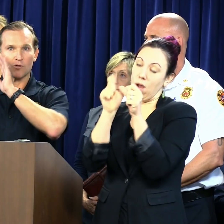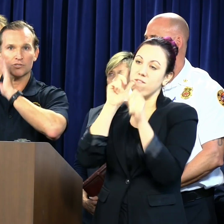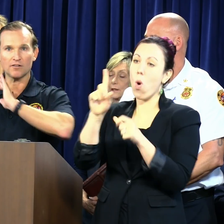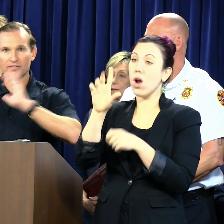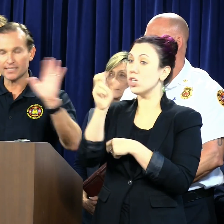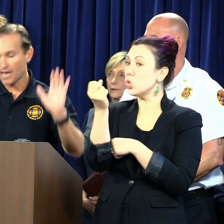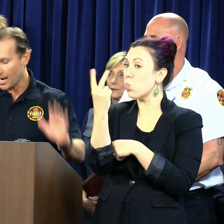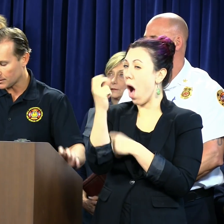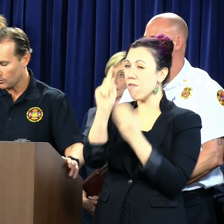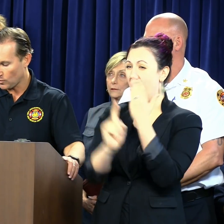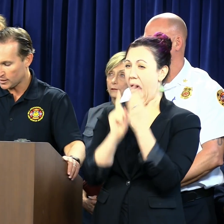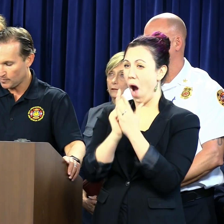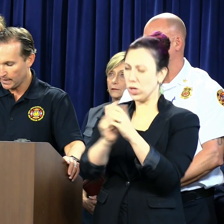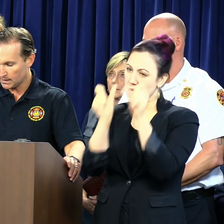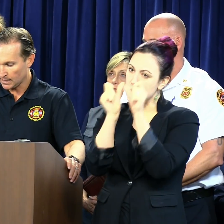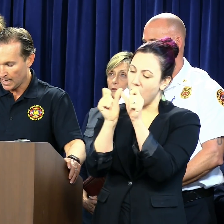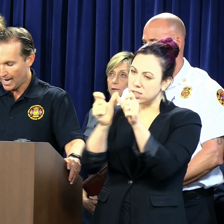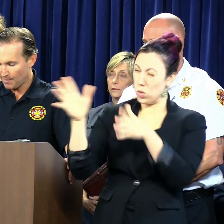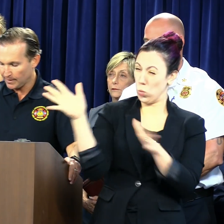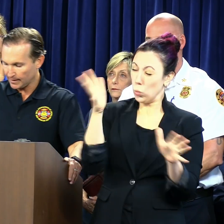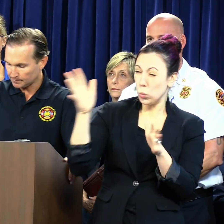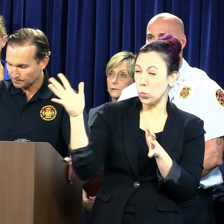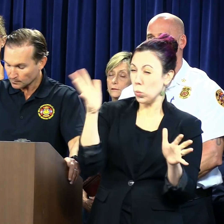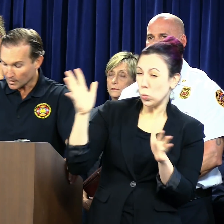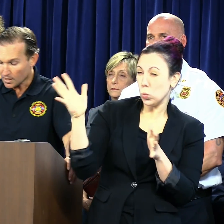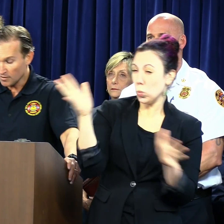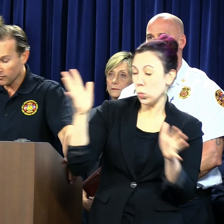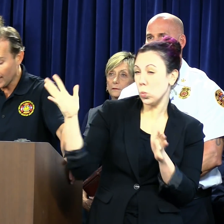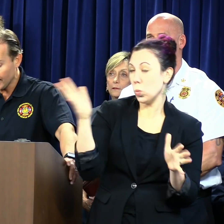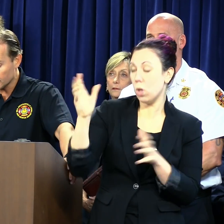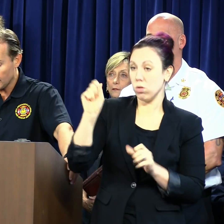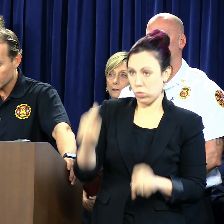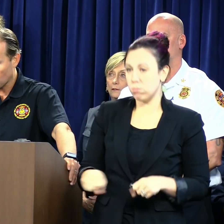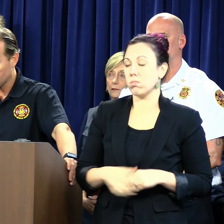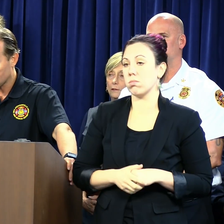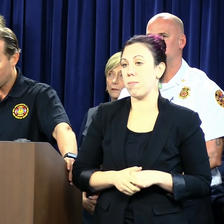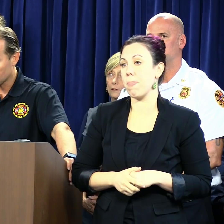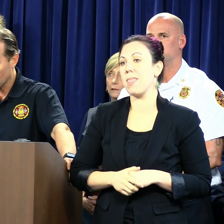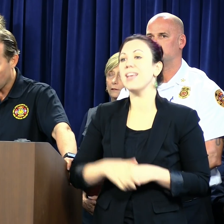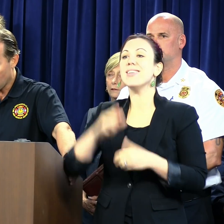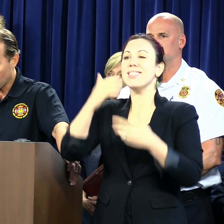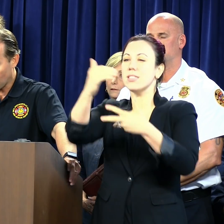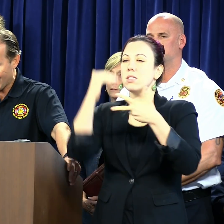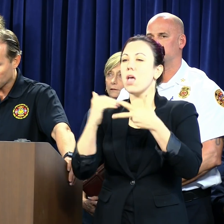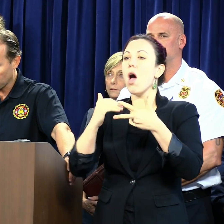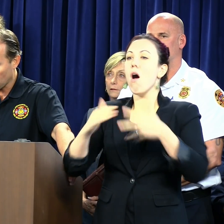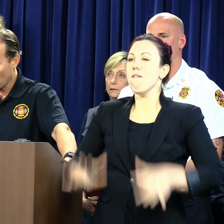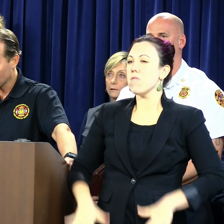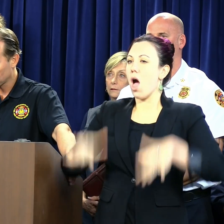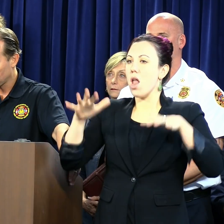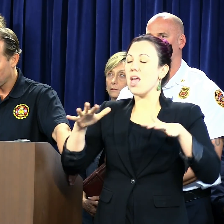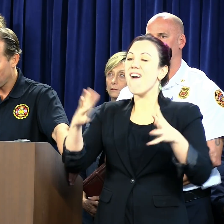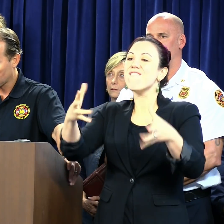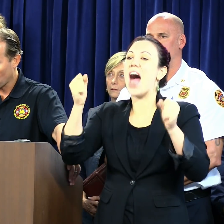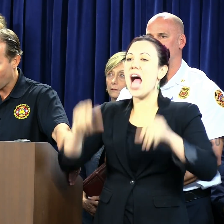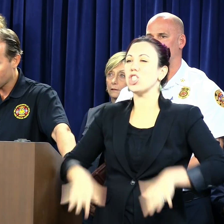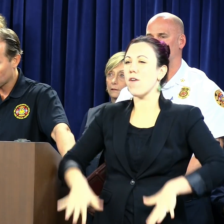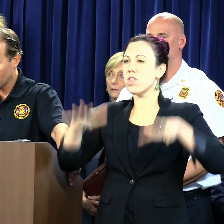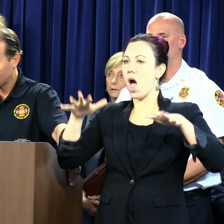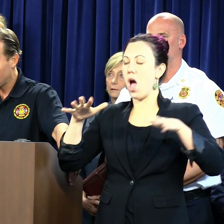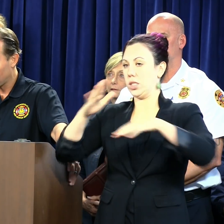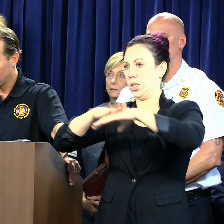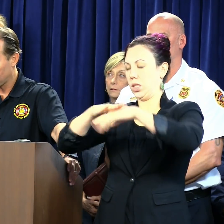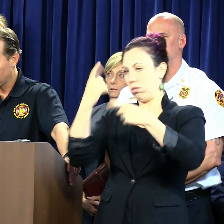12 hours of these constant wind speeds happening. Flooding is the next greatest hazard. Flash flood watch is in effect,